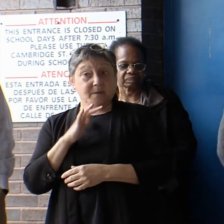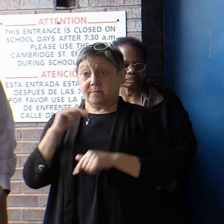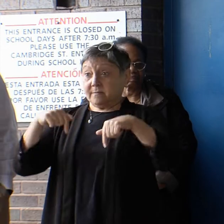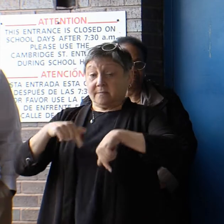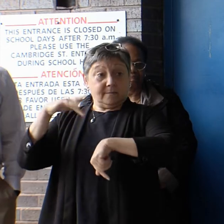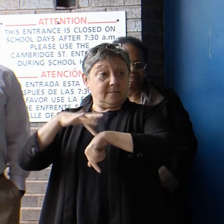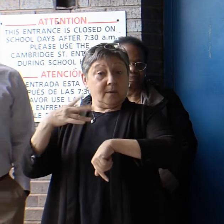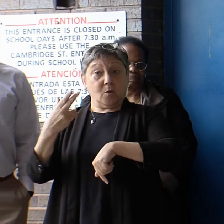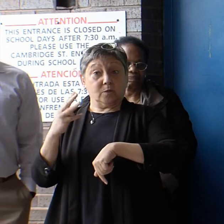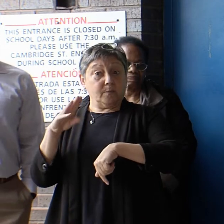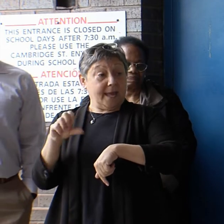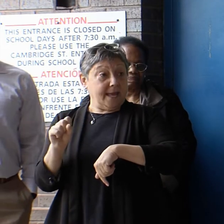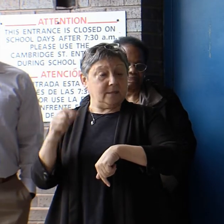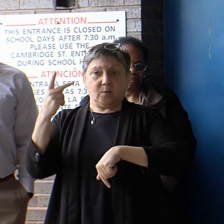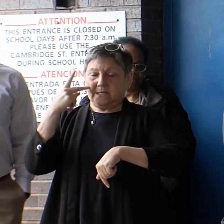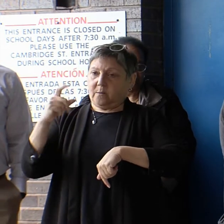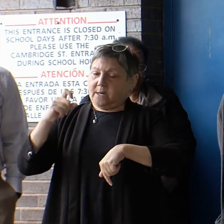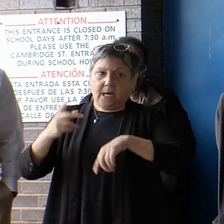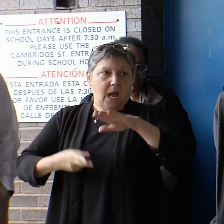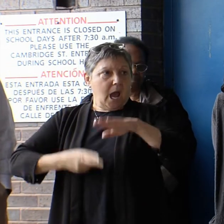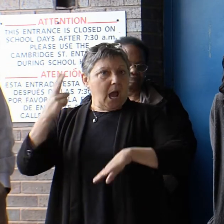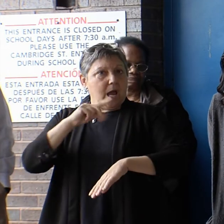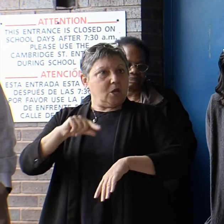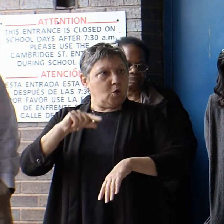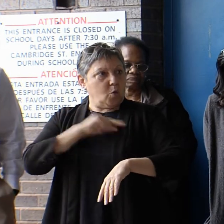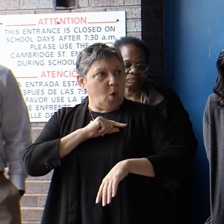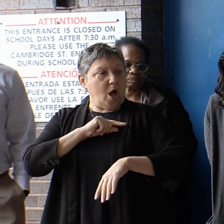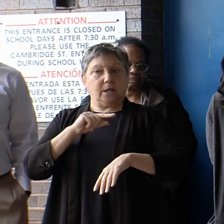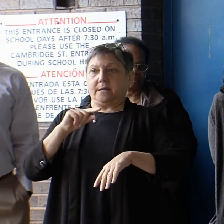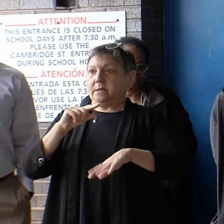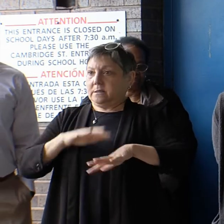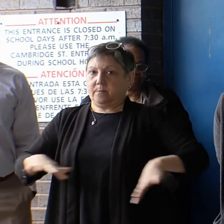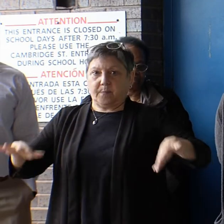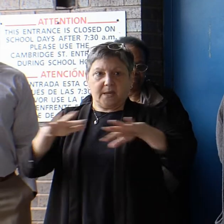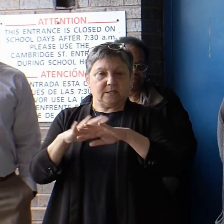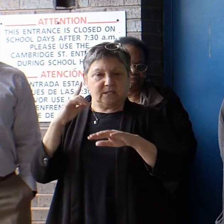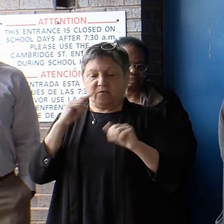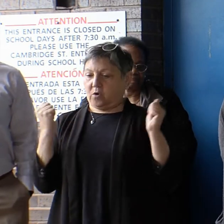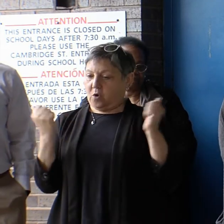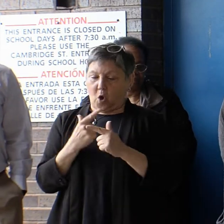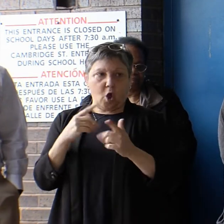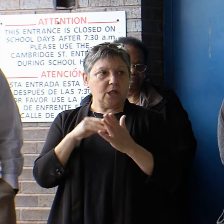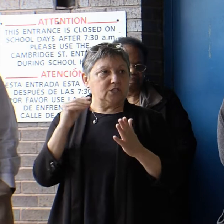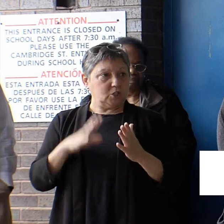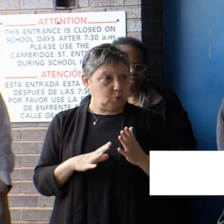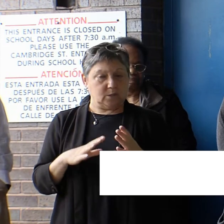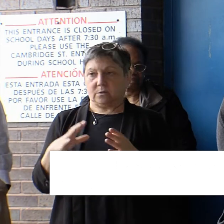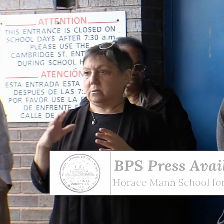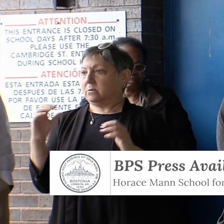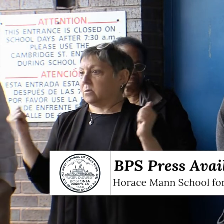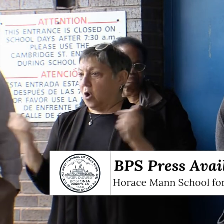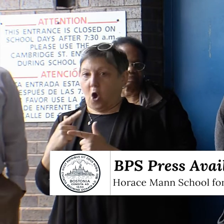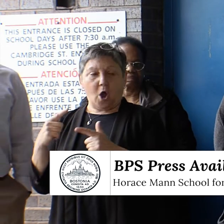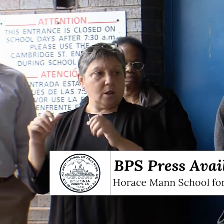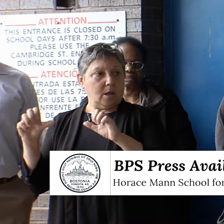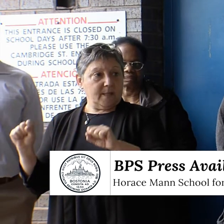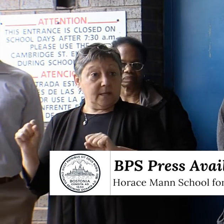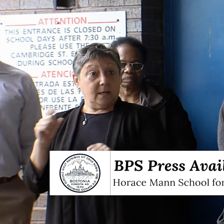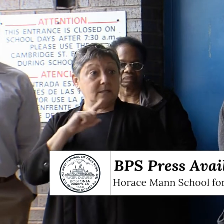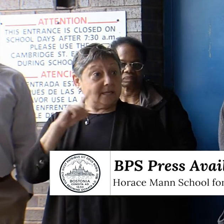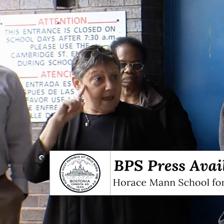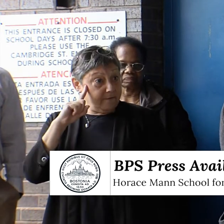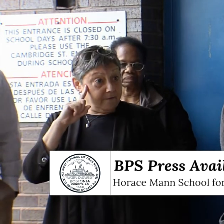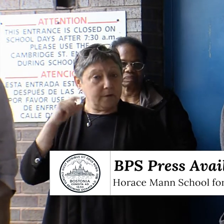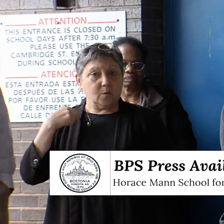highlights the need for high quality spaces that accommodate all students with all abilities. For students who are deaf, we need to make sure that there is a